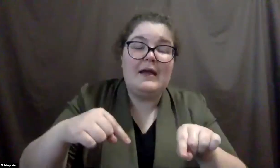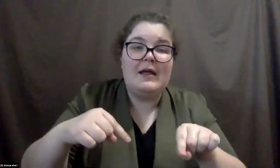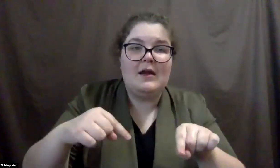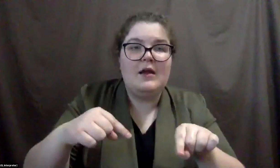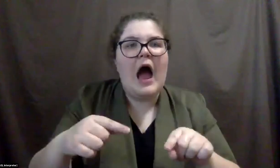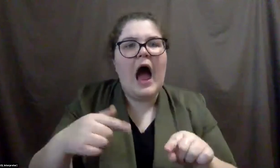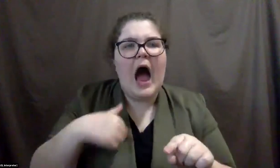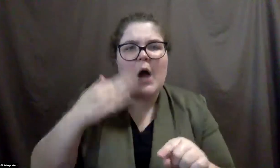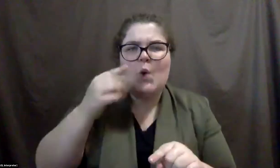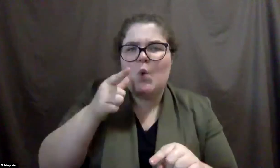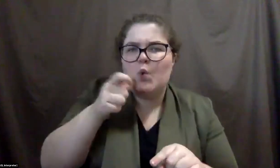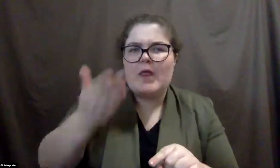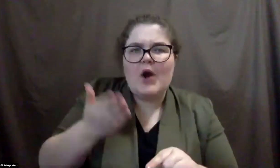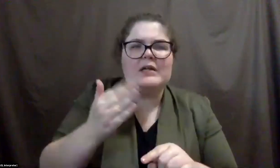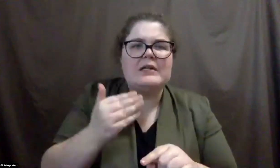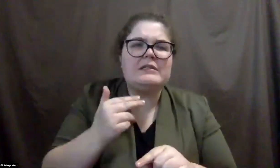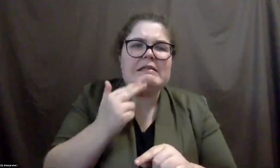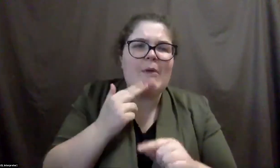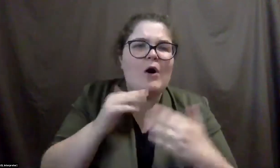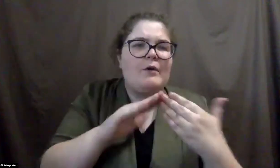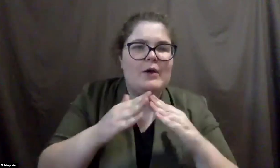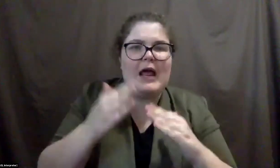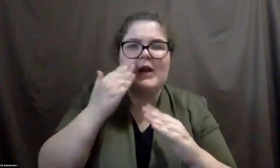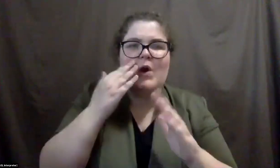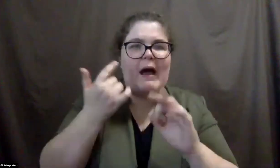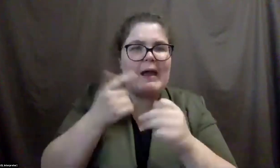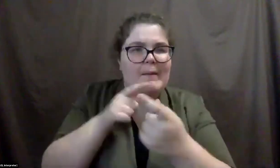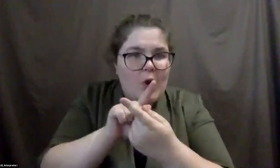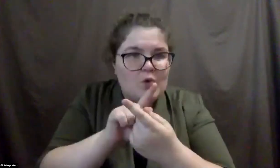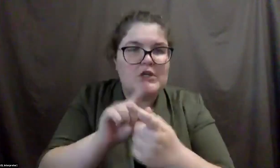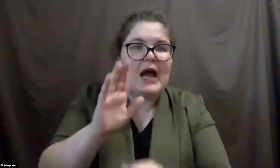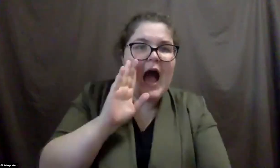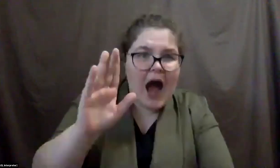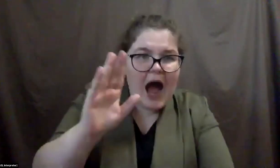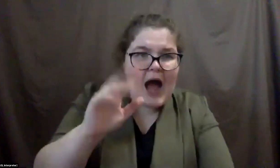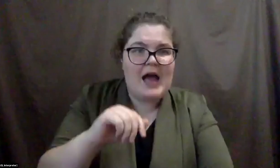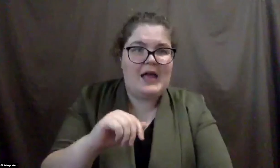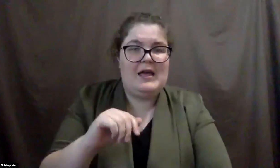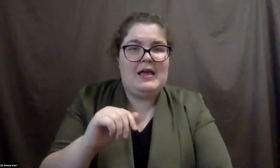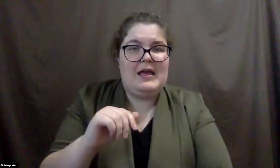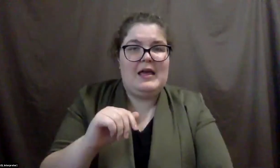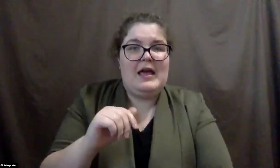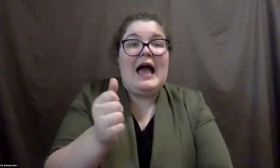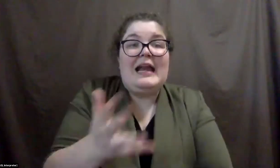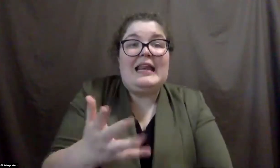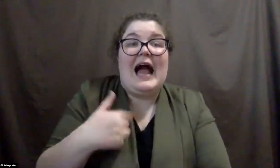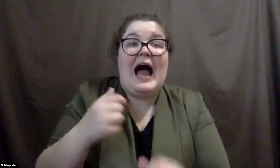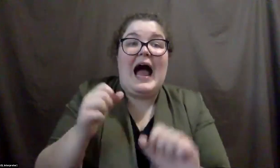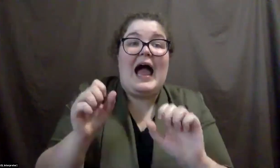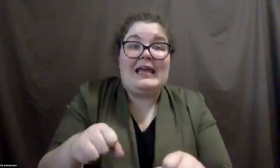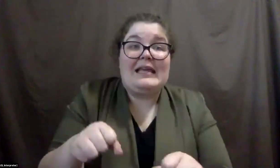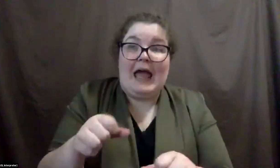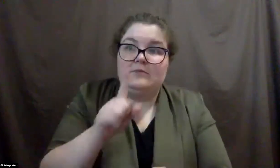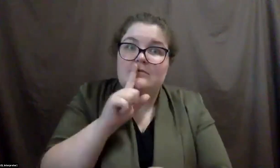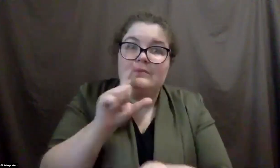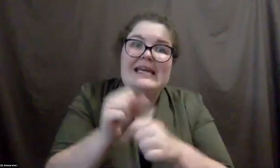and I know immediately. Okay. And I go approach and I say hi and anything, I, anything that I can safely pull out of a